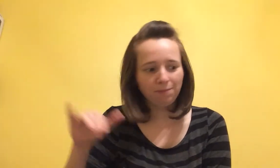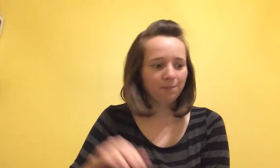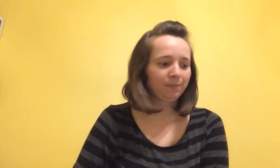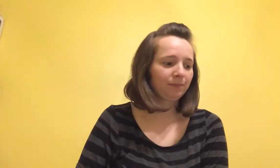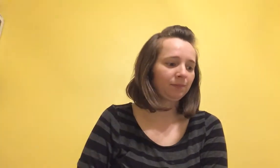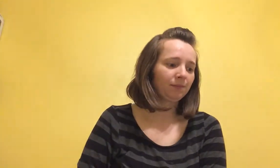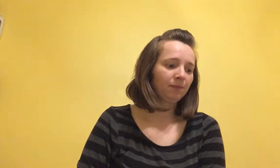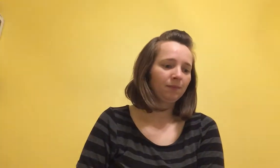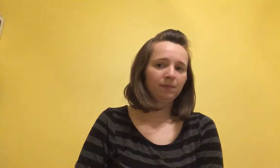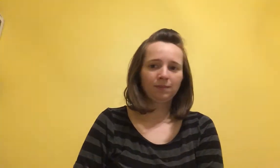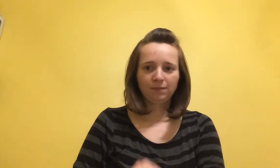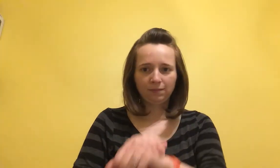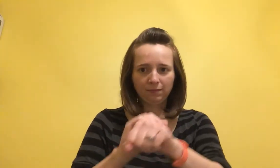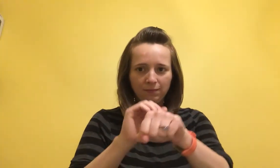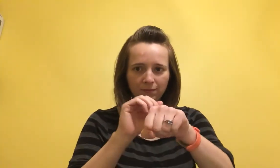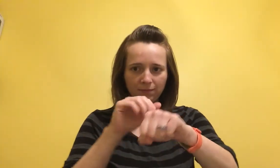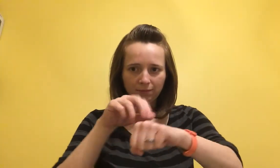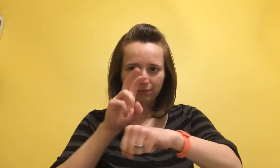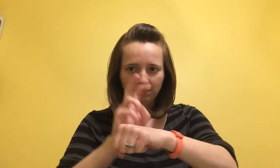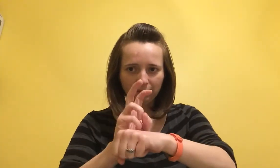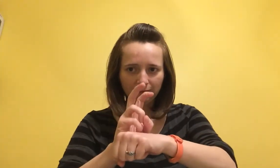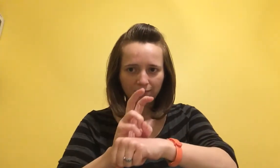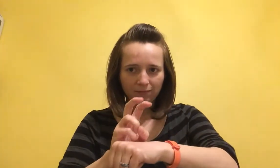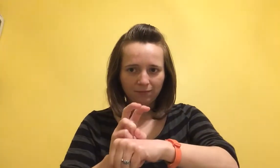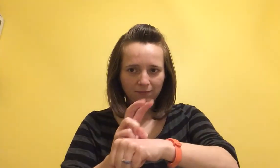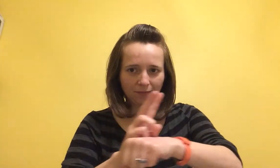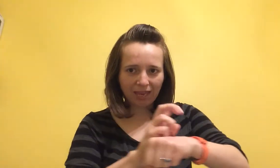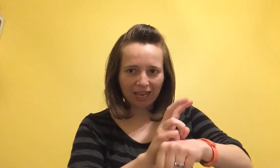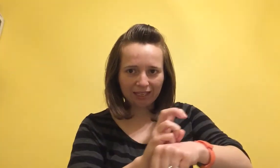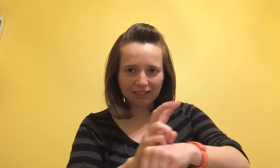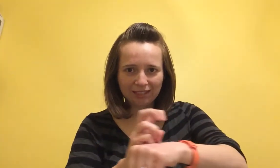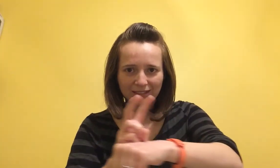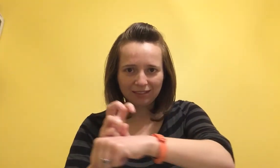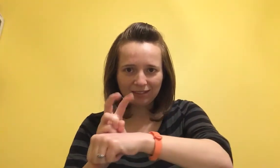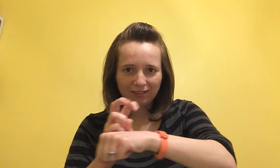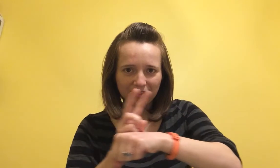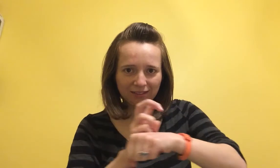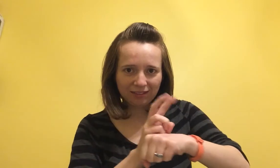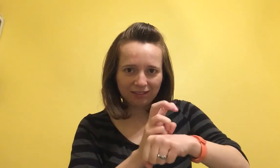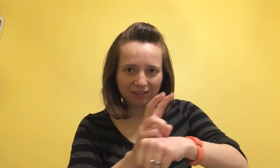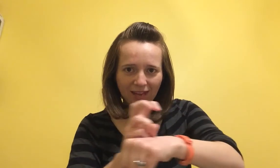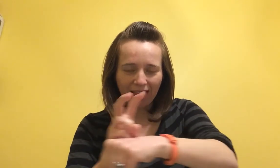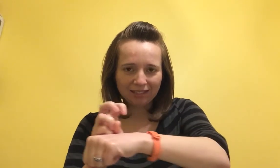ant ant